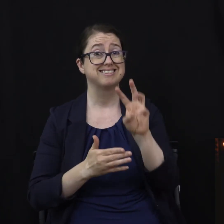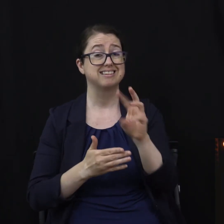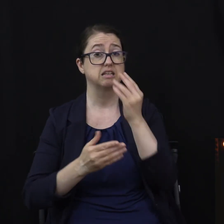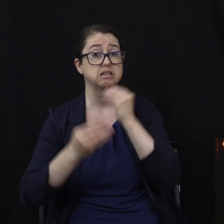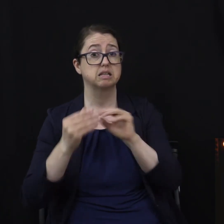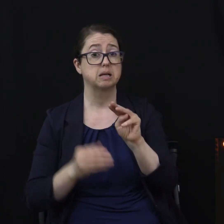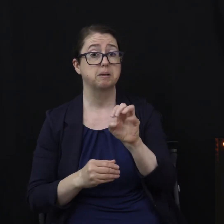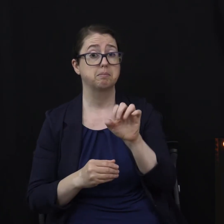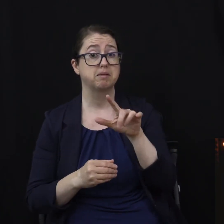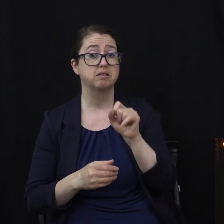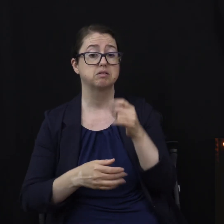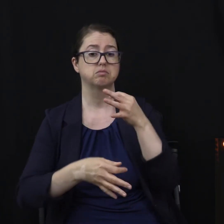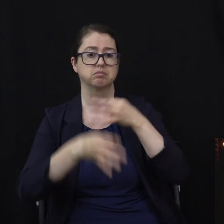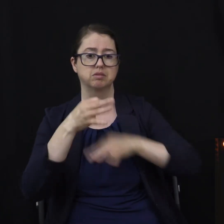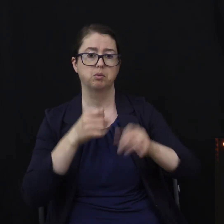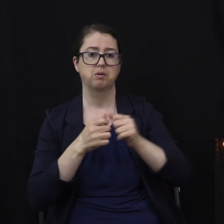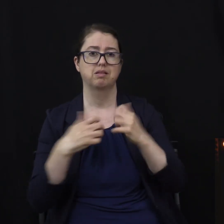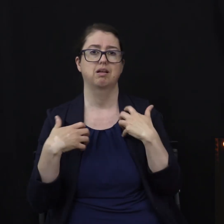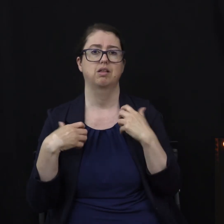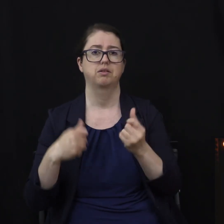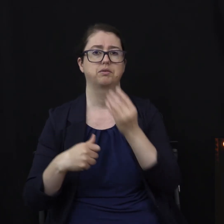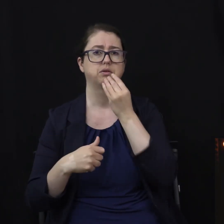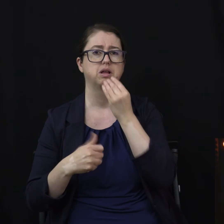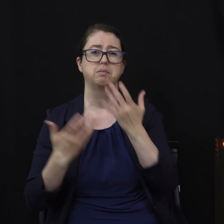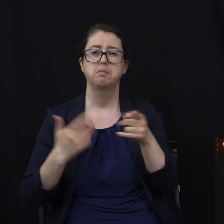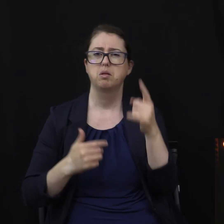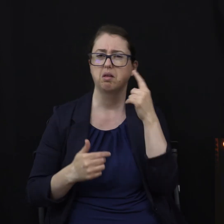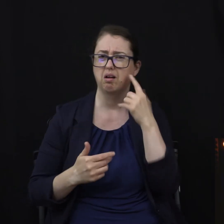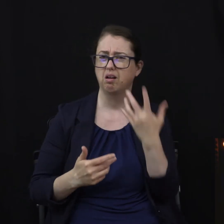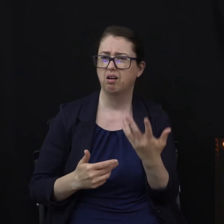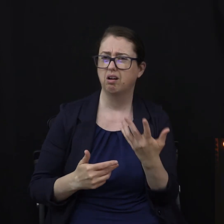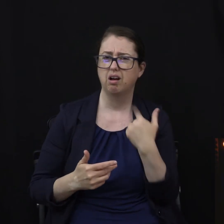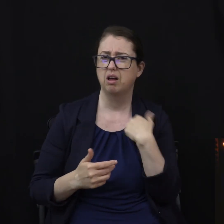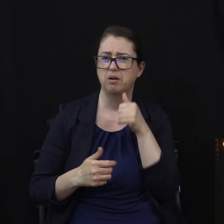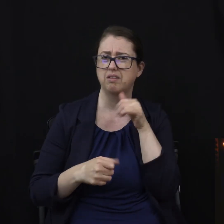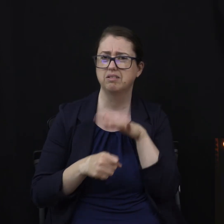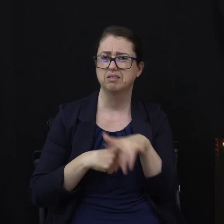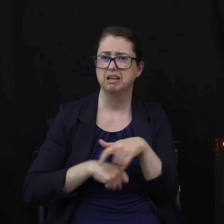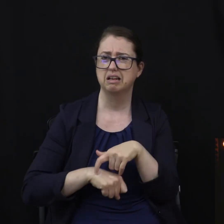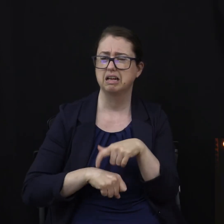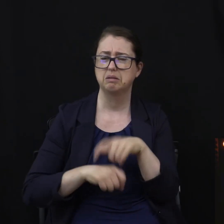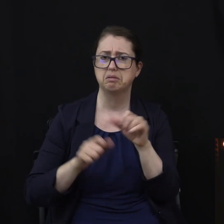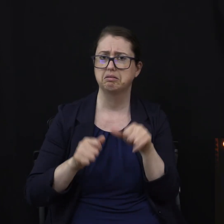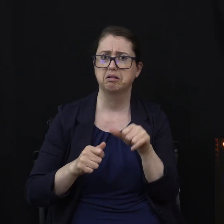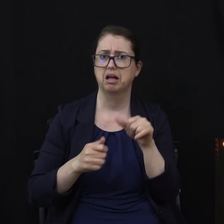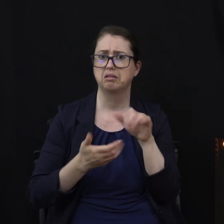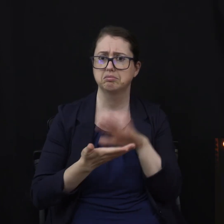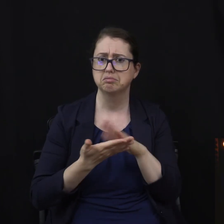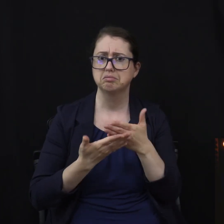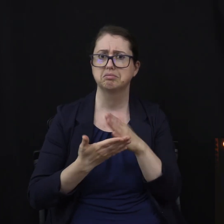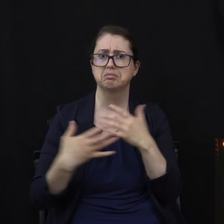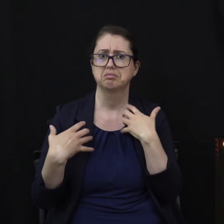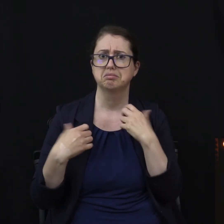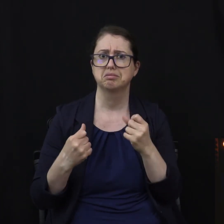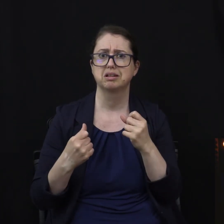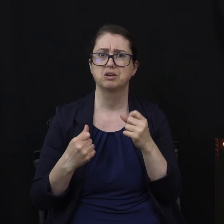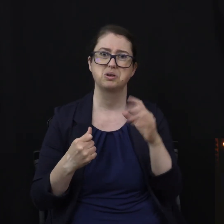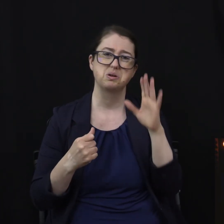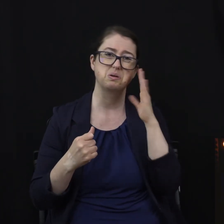ones. Now, you may be thinking, but I don't have time to prepare healthy meals. You know, going through the drive-through, it's so much